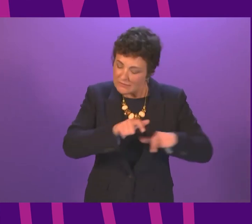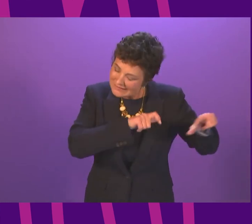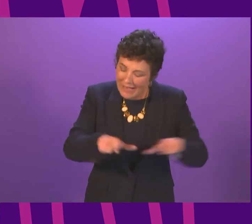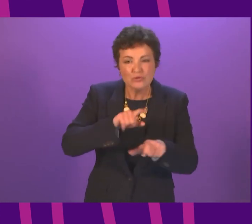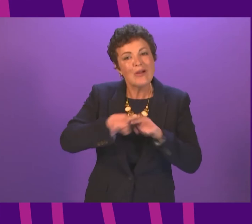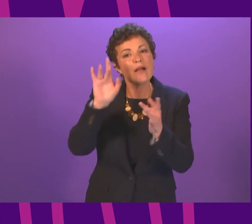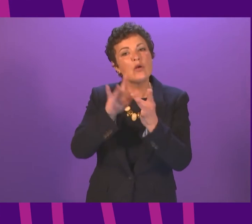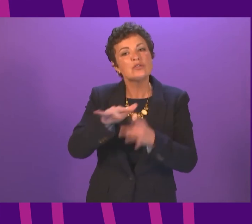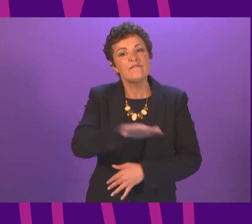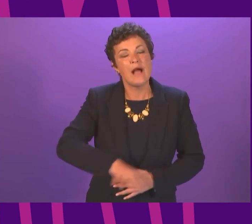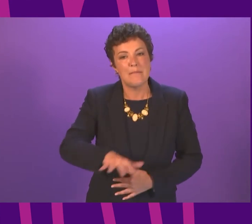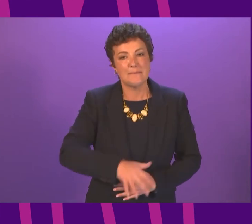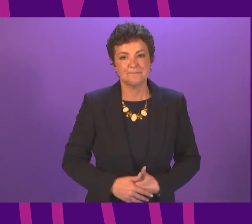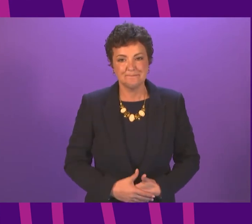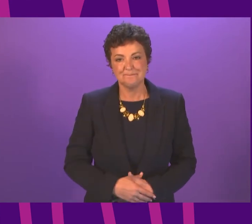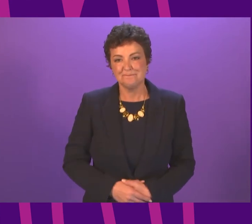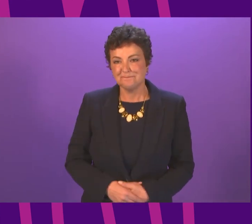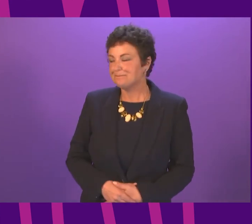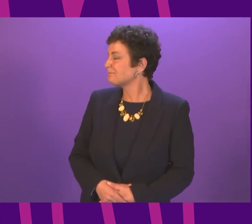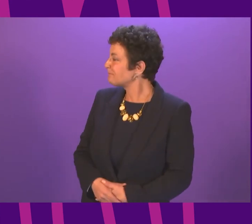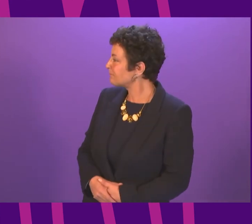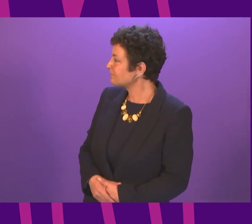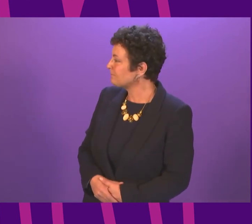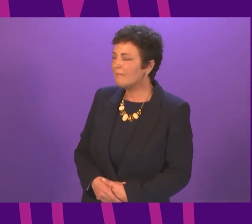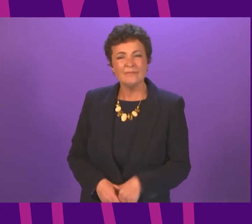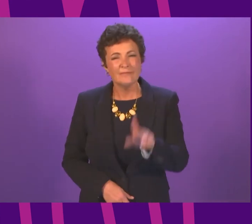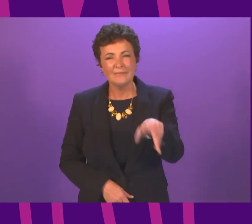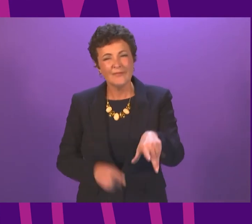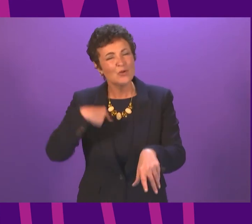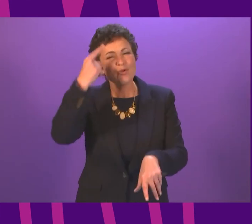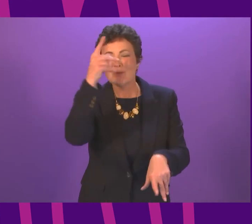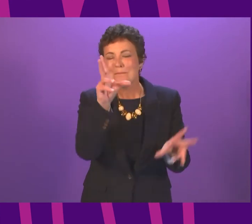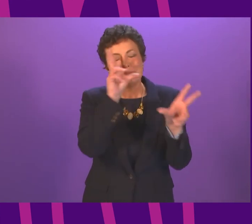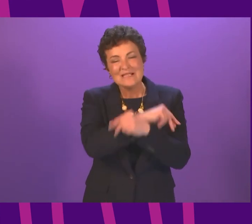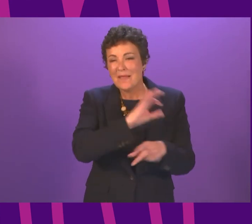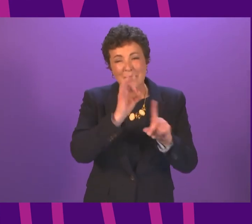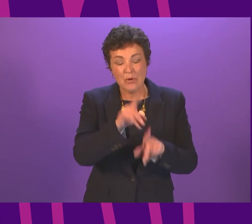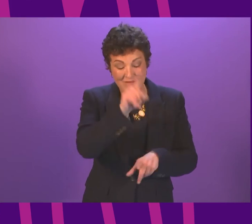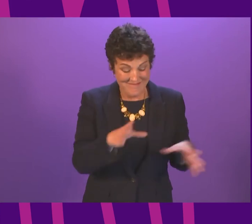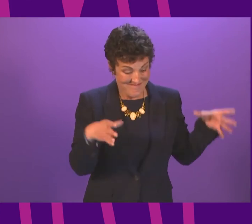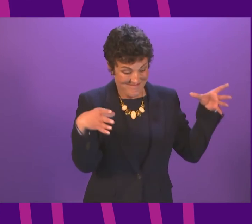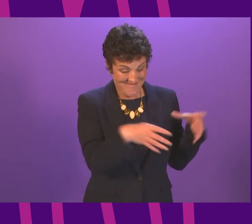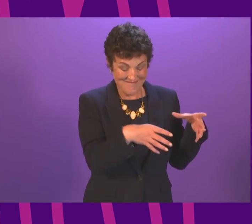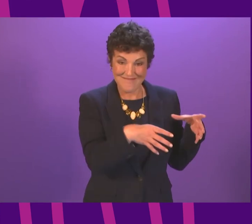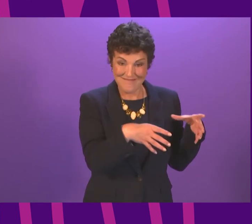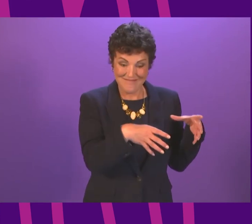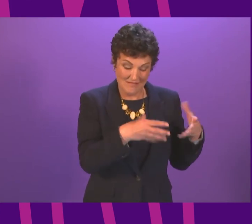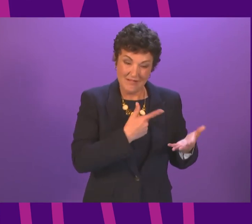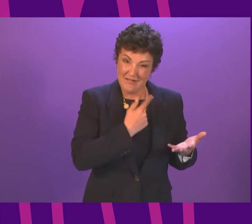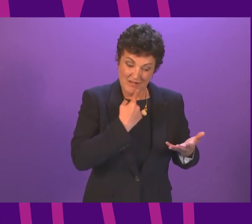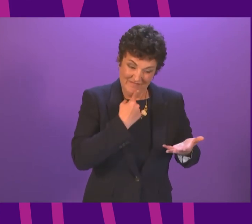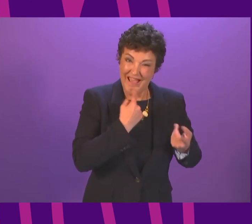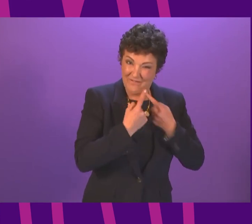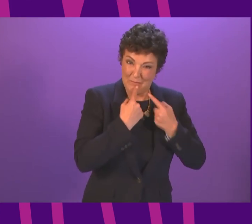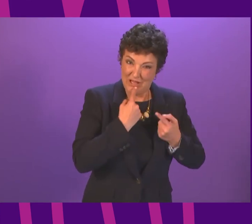continue. Anna Sarwar? I think the First Minister misses the fundamental point. The case note review happened as a result of